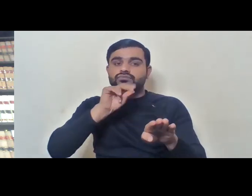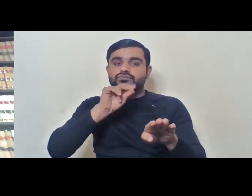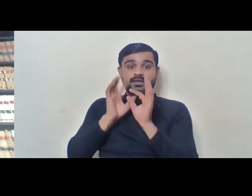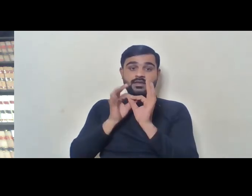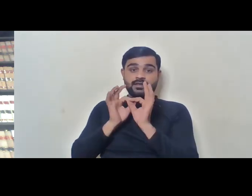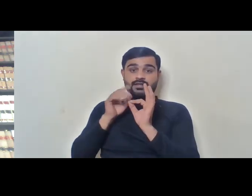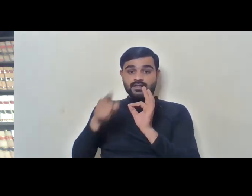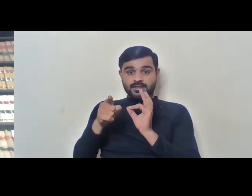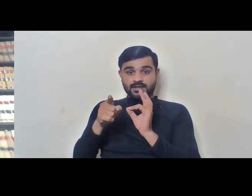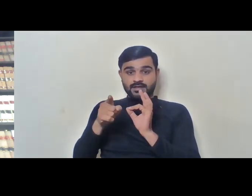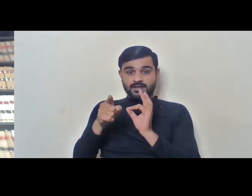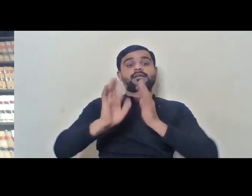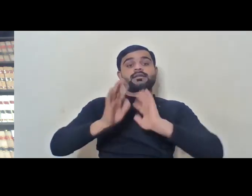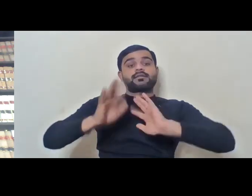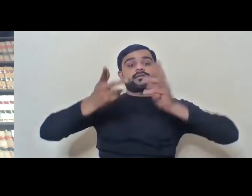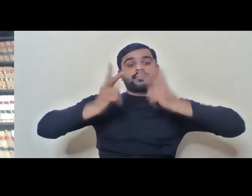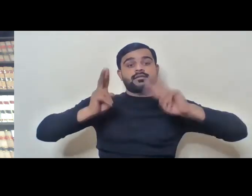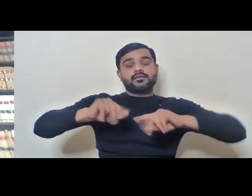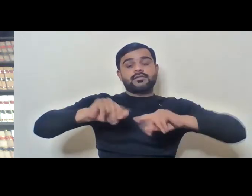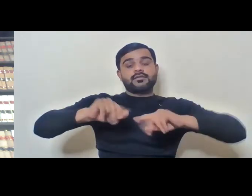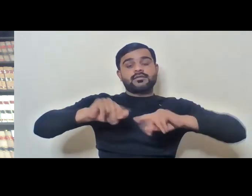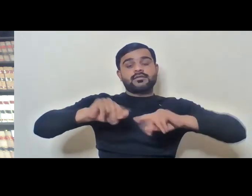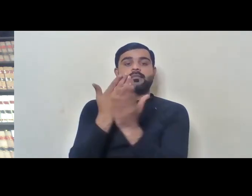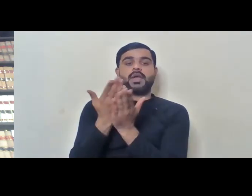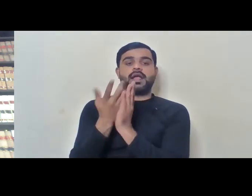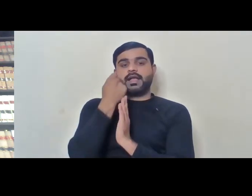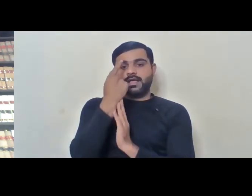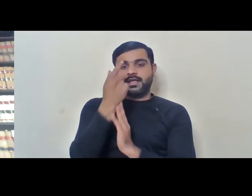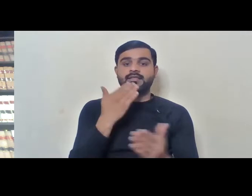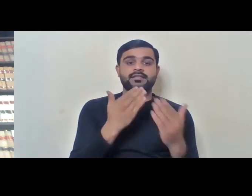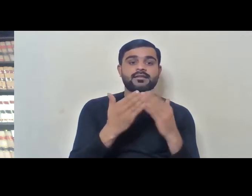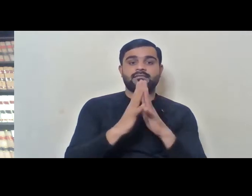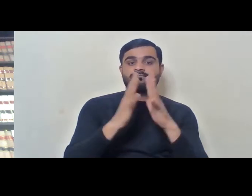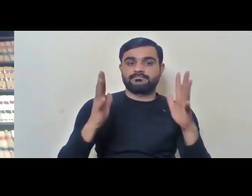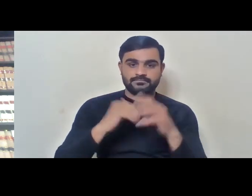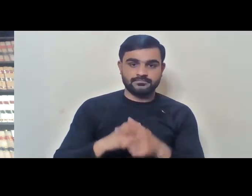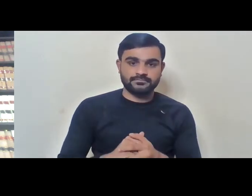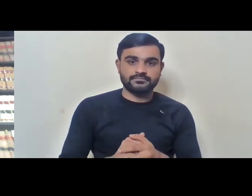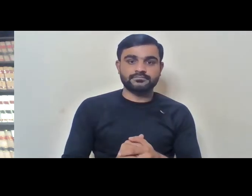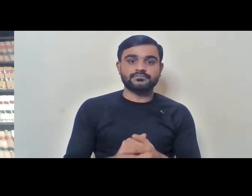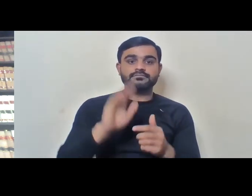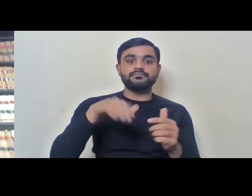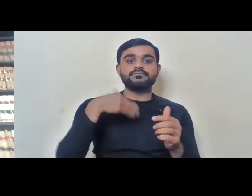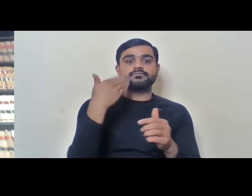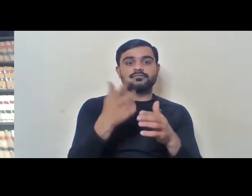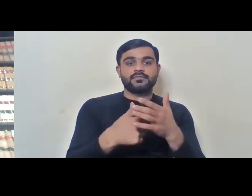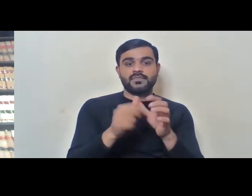can interpret all participants for all participants. Thank you so much. Jaina, I will leave the floor to you.